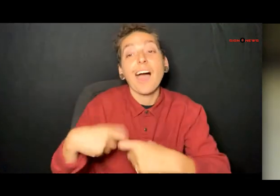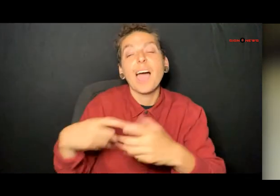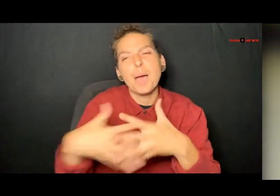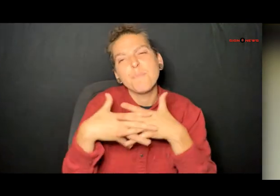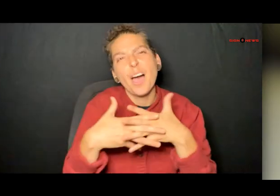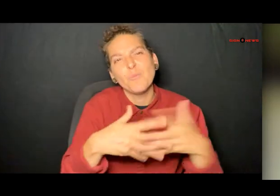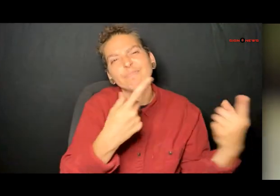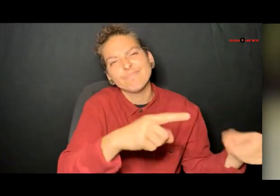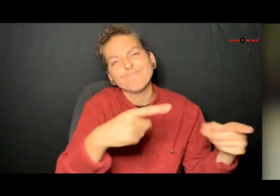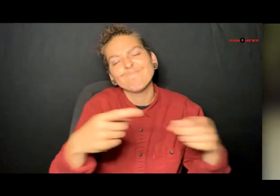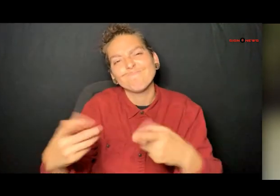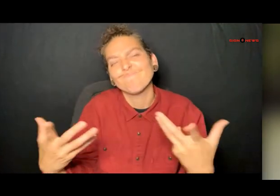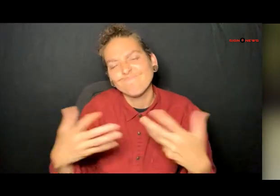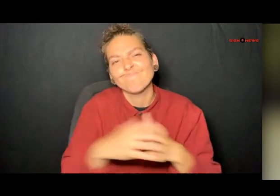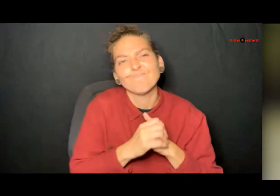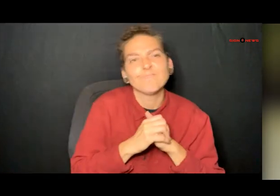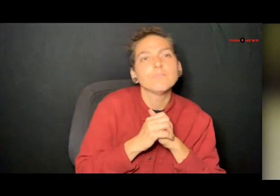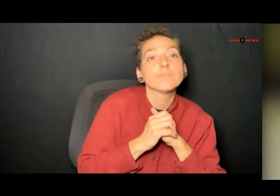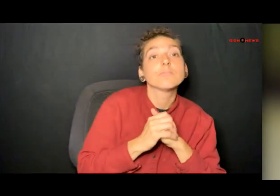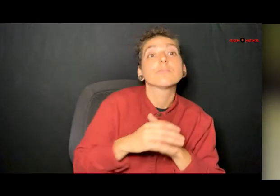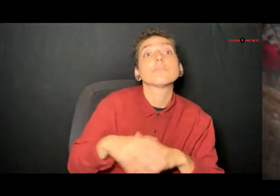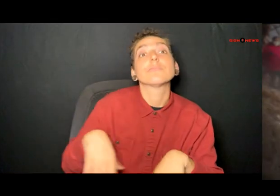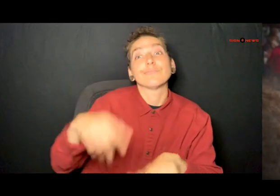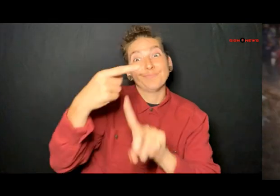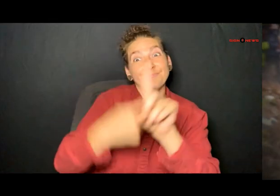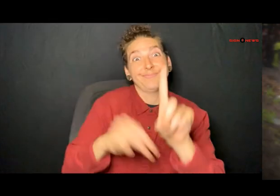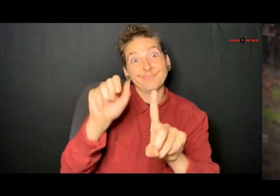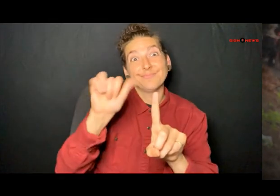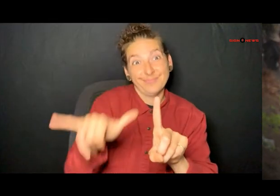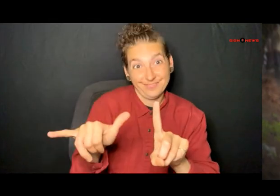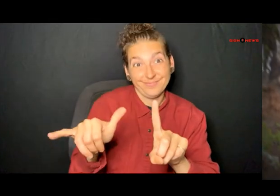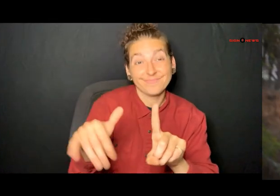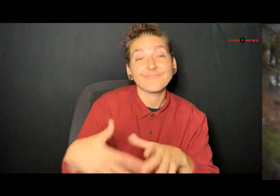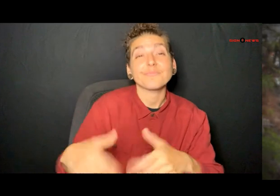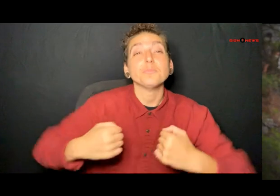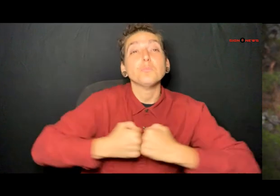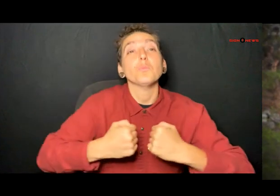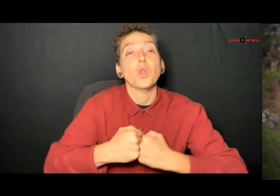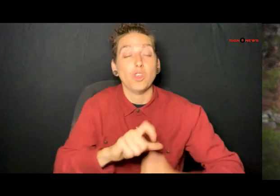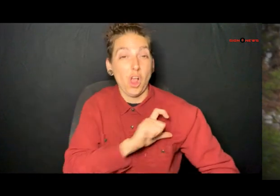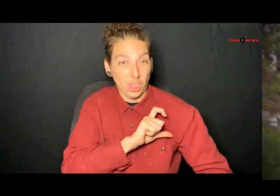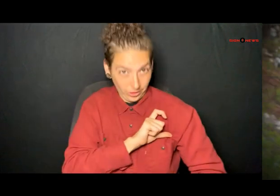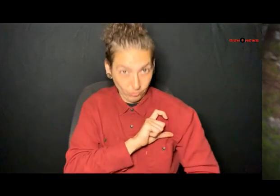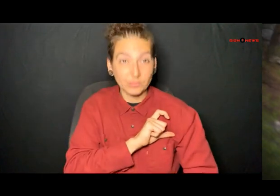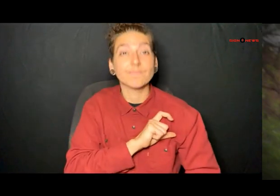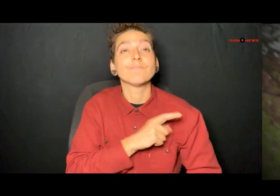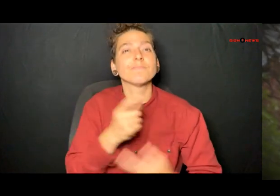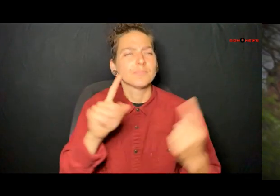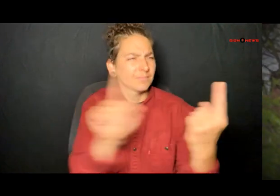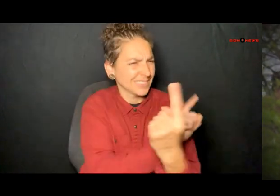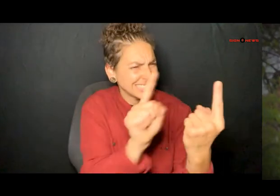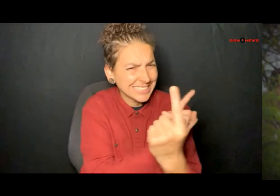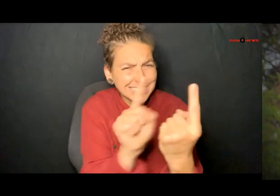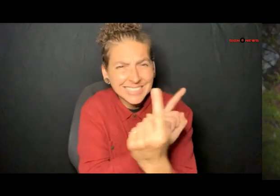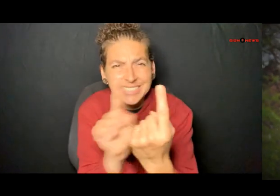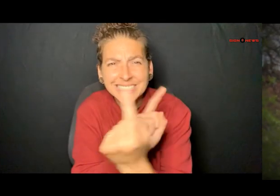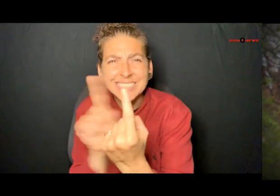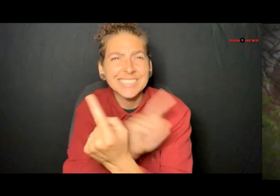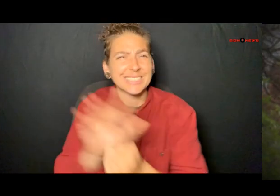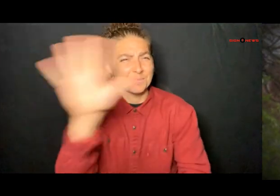poverty and violence in Latin America in May alone border authorities encountered around 180,000